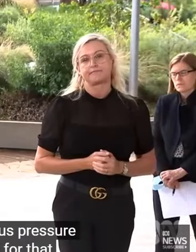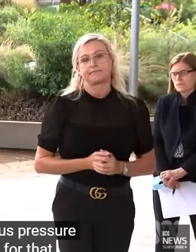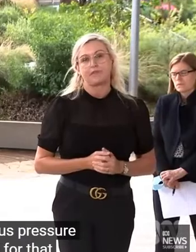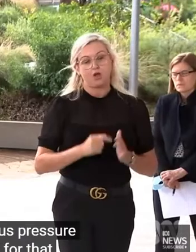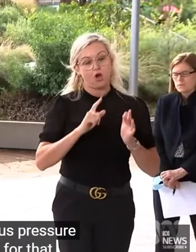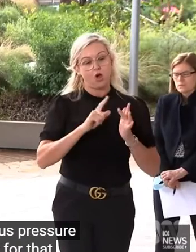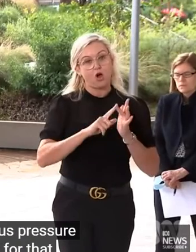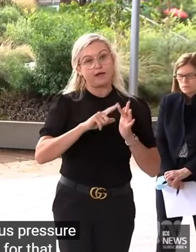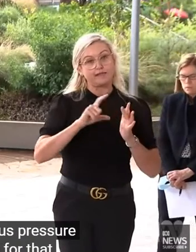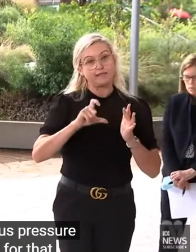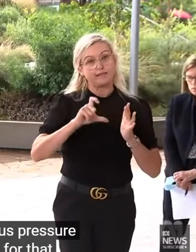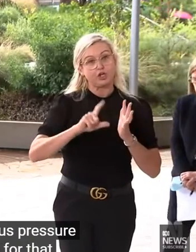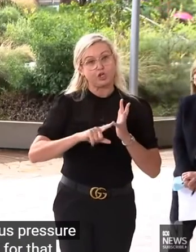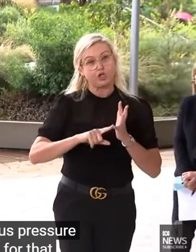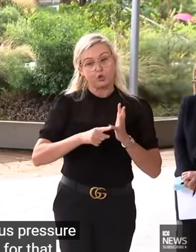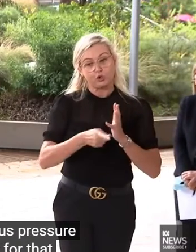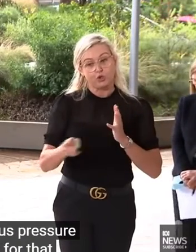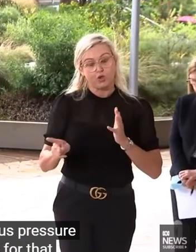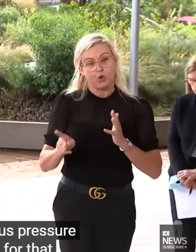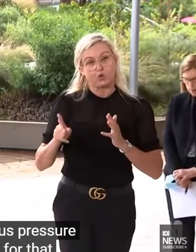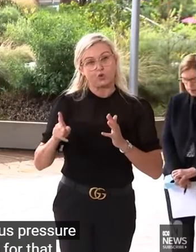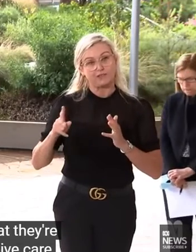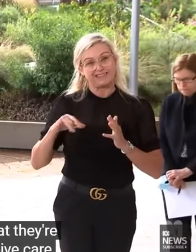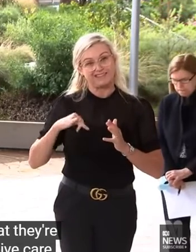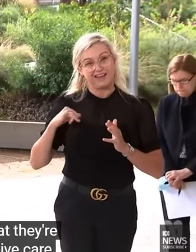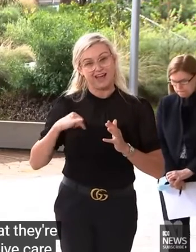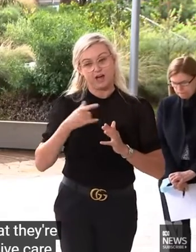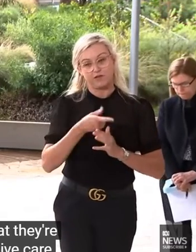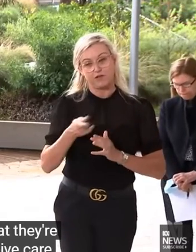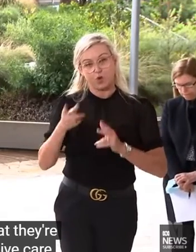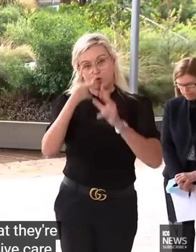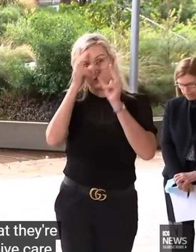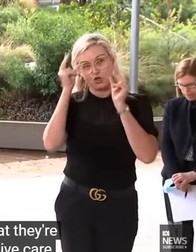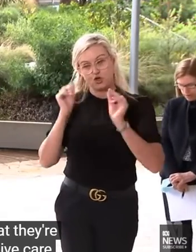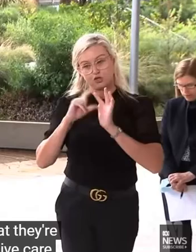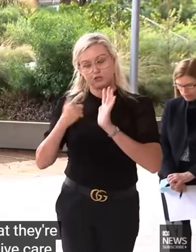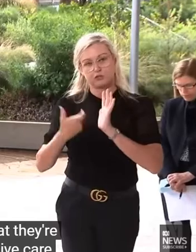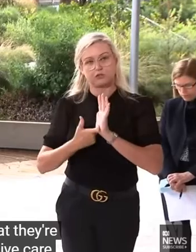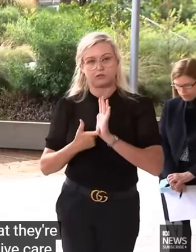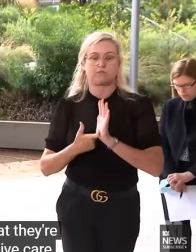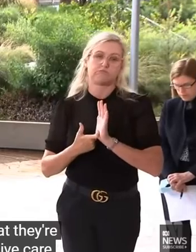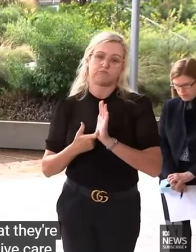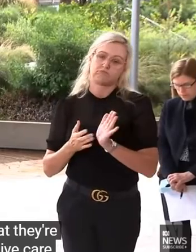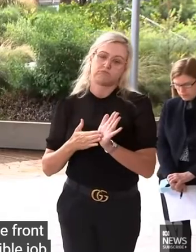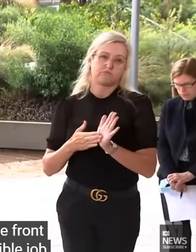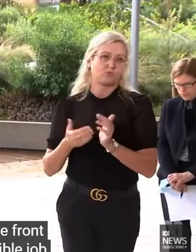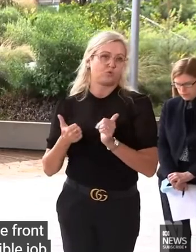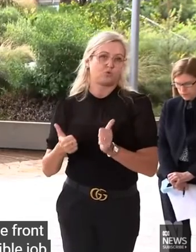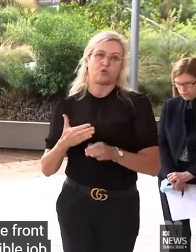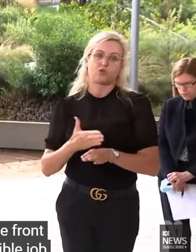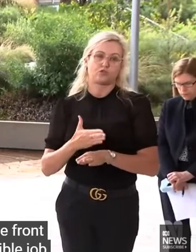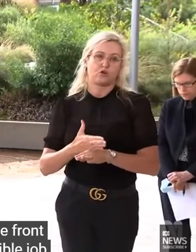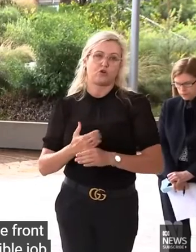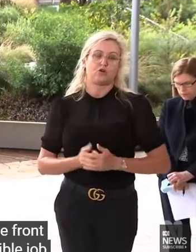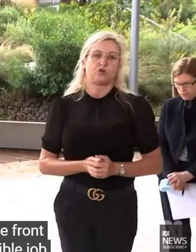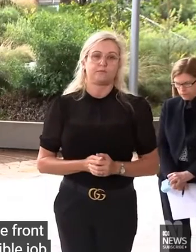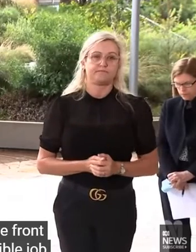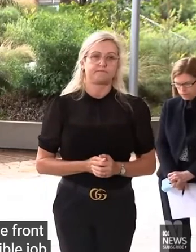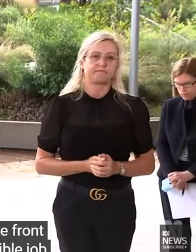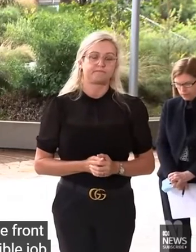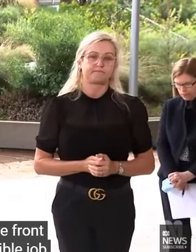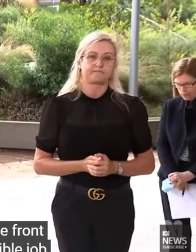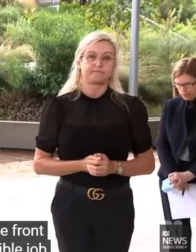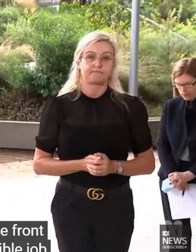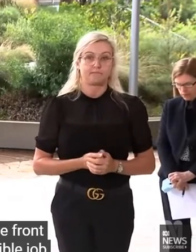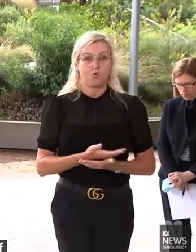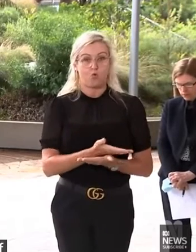staff have been at the front line, doing an incredible job. And on behalf of the community, the broader community of New South Wales, I